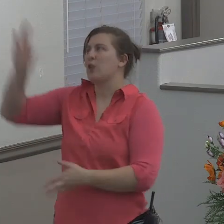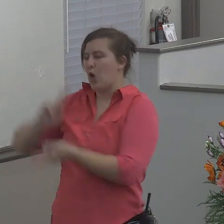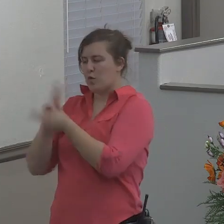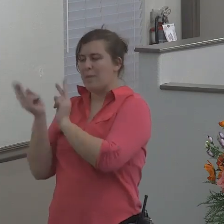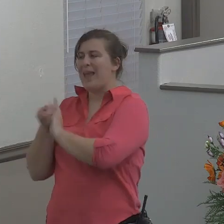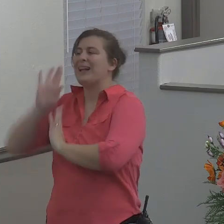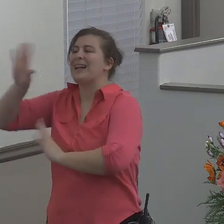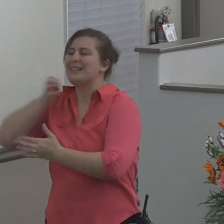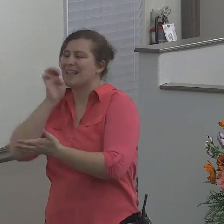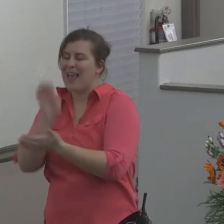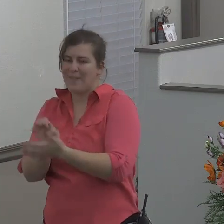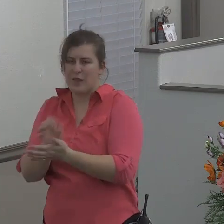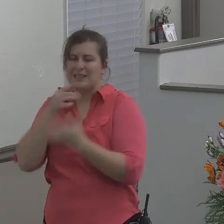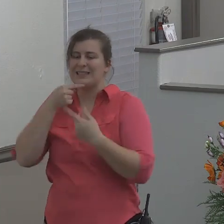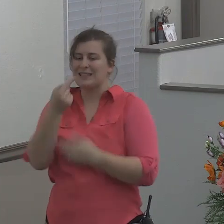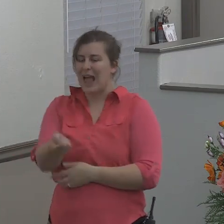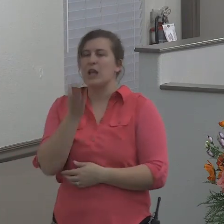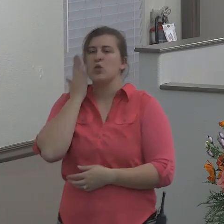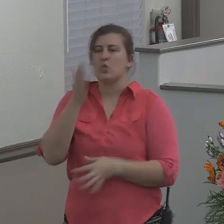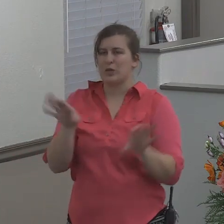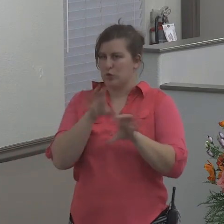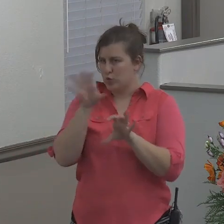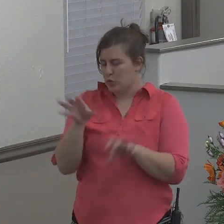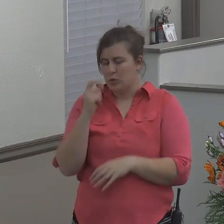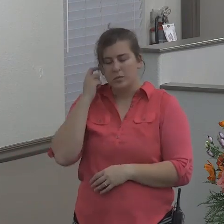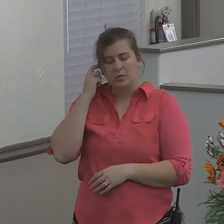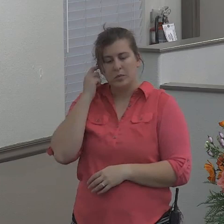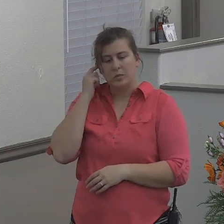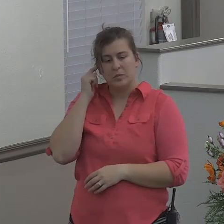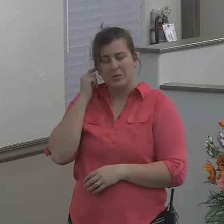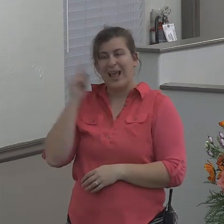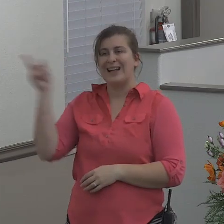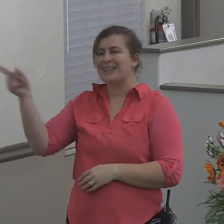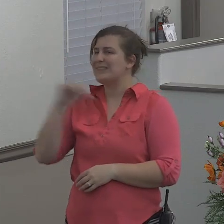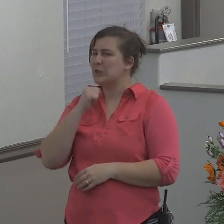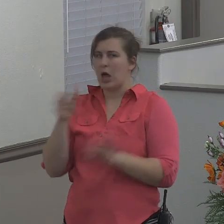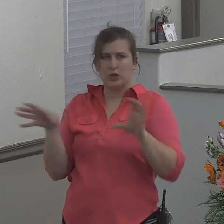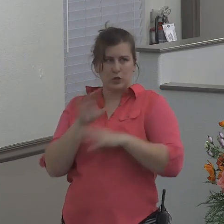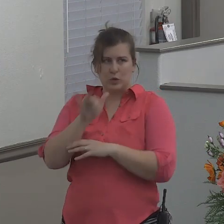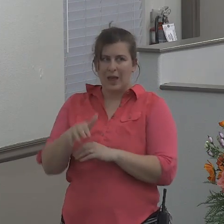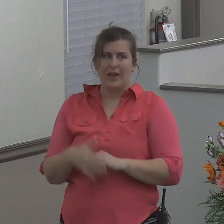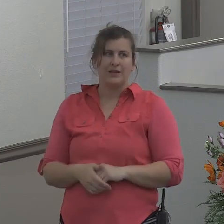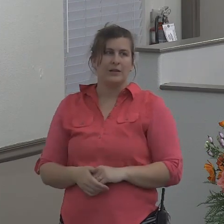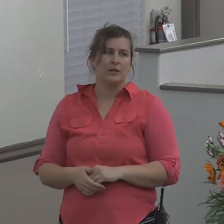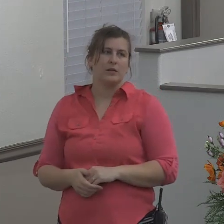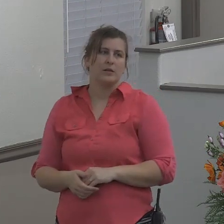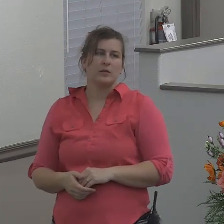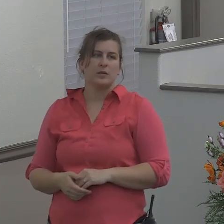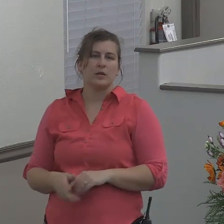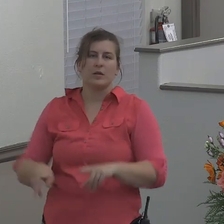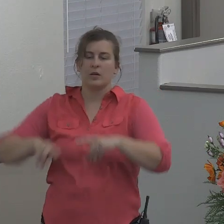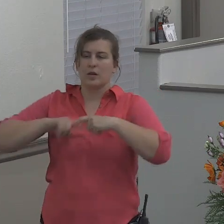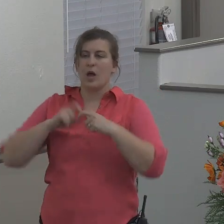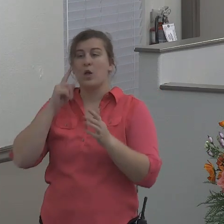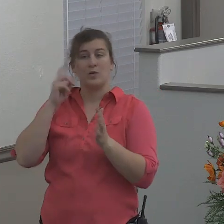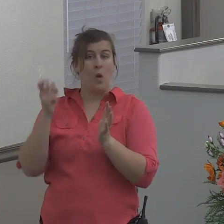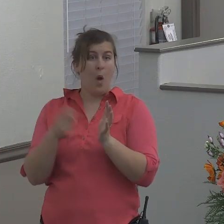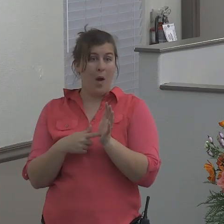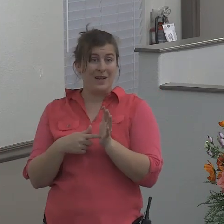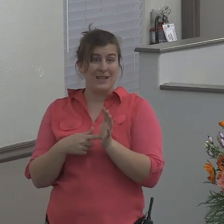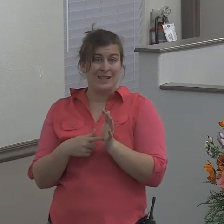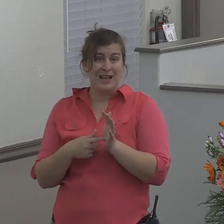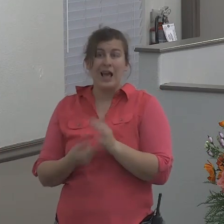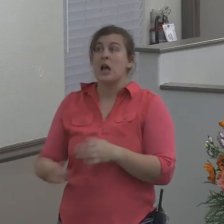the evil that he had said that he would do unto them and he did it not notice here God calls Jonah a